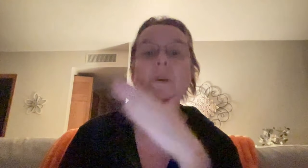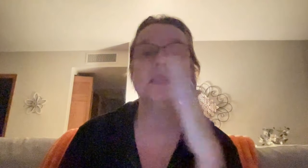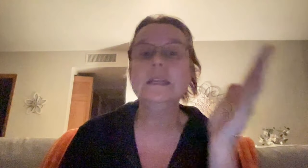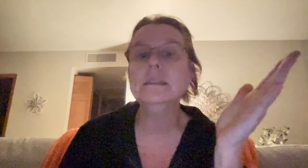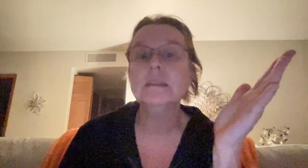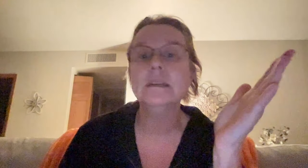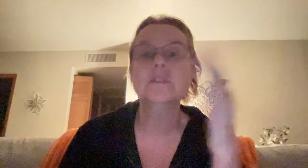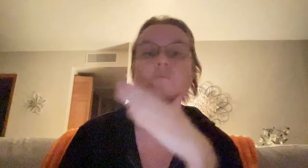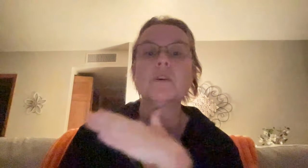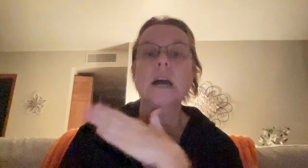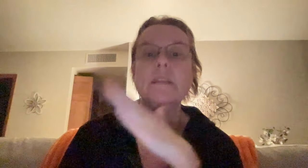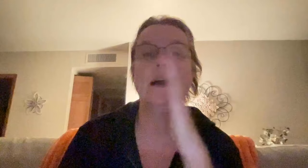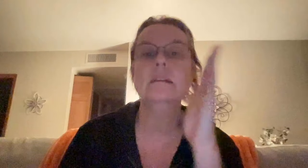willing to work on that,